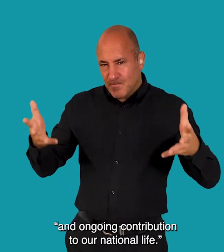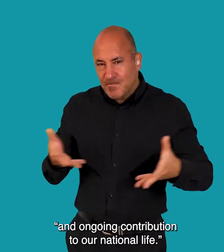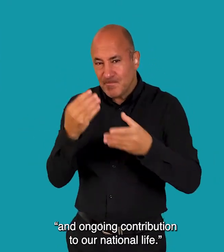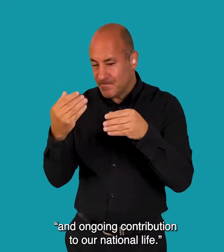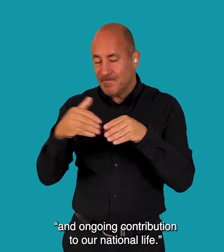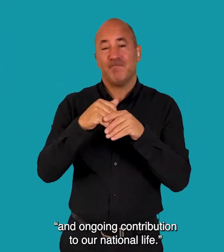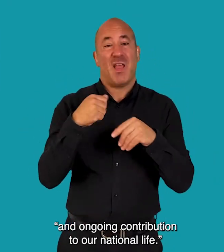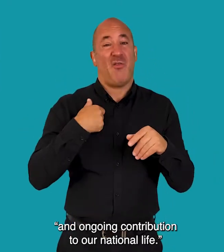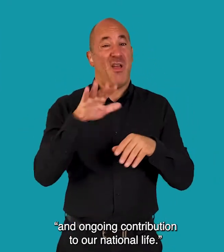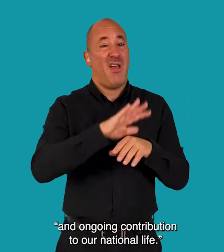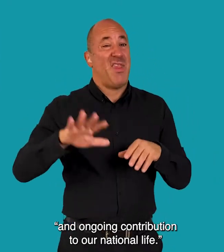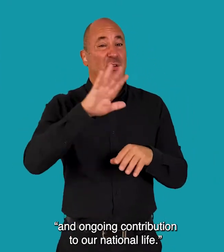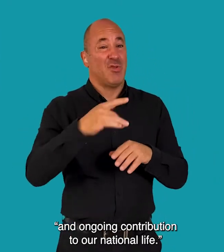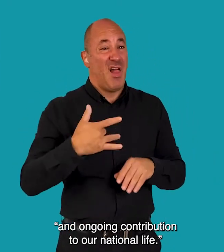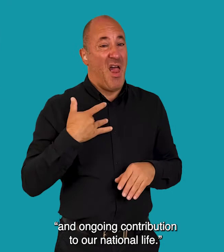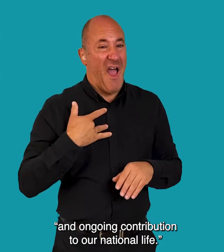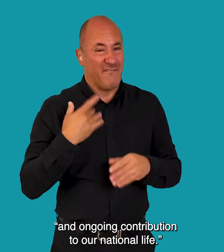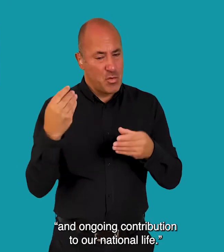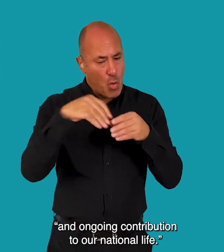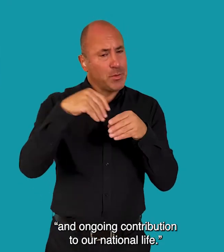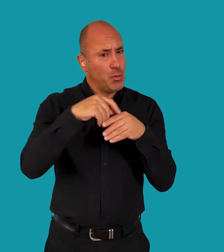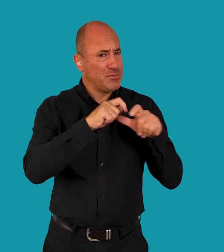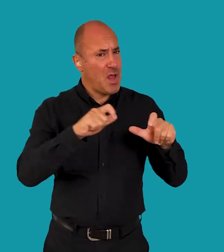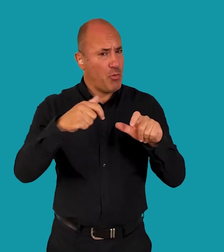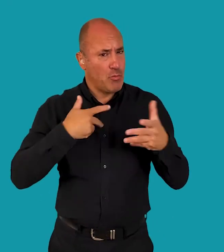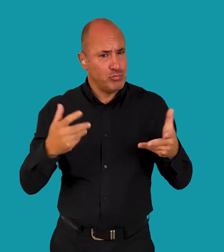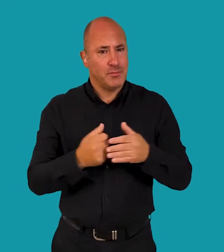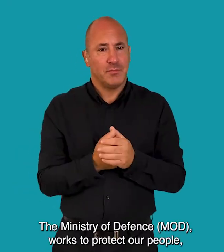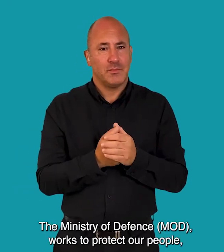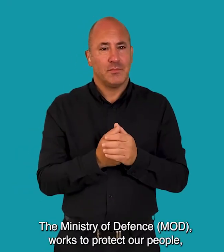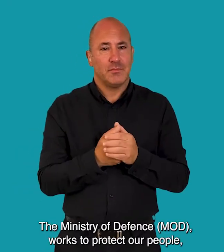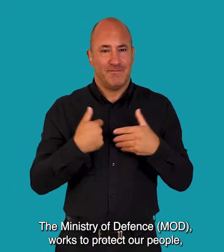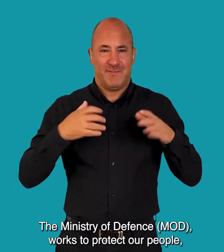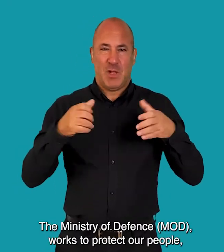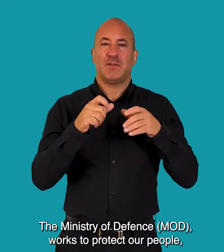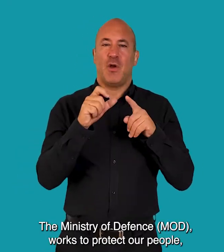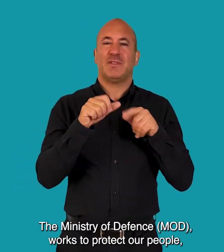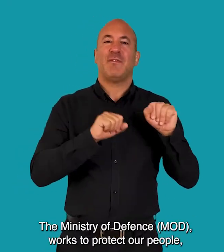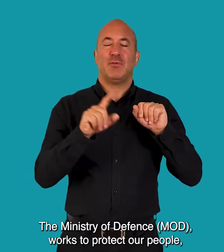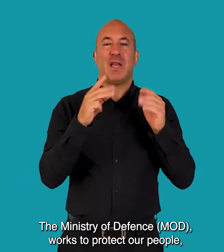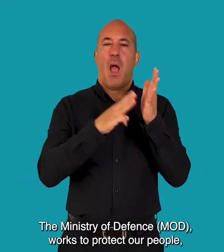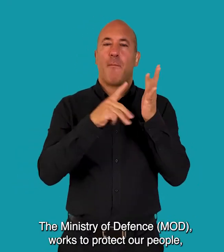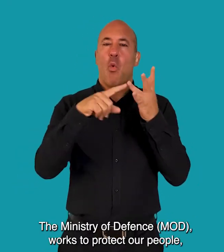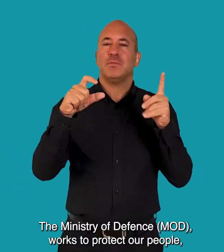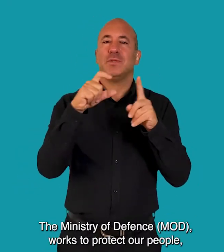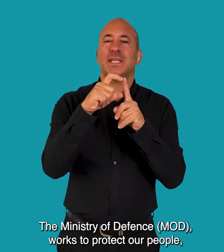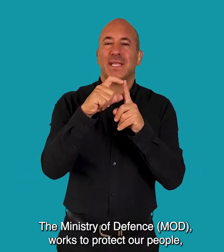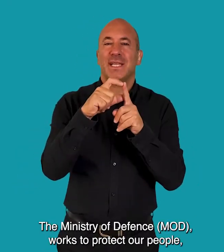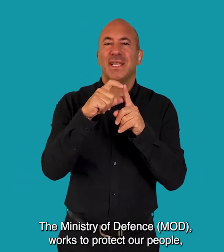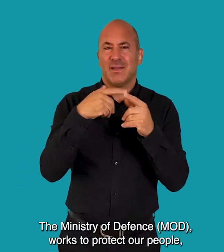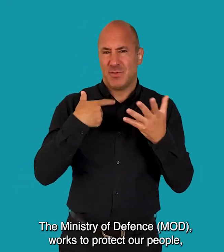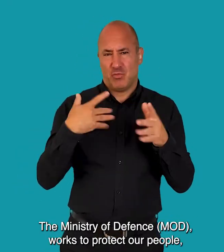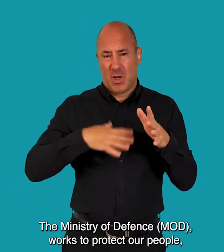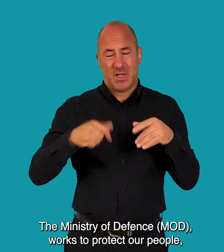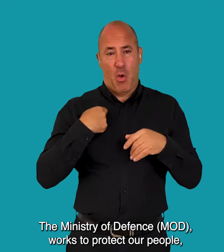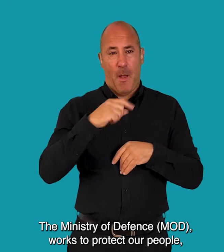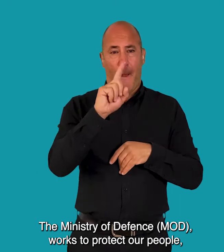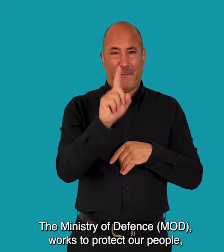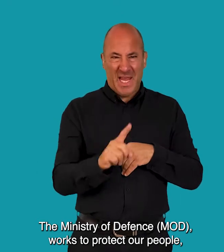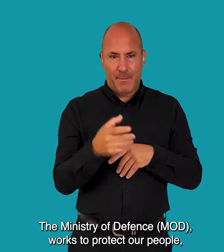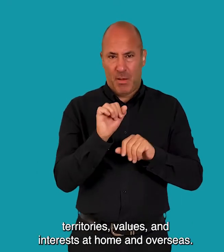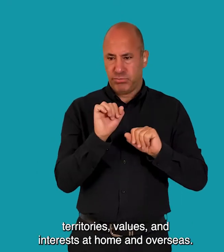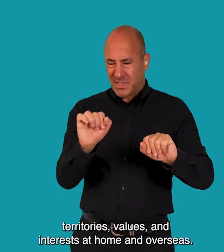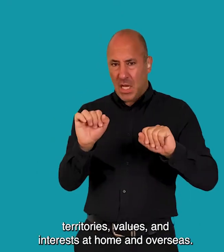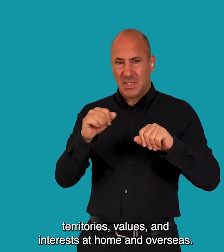and ongoing contribution to our national life The Ministry of Defence, MOD, works to protect our